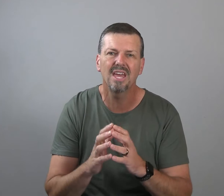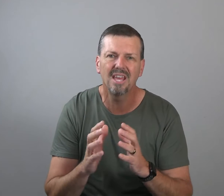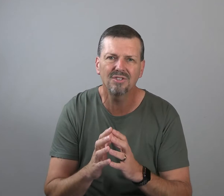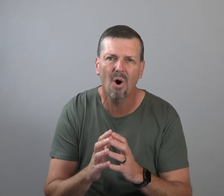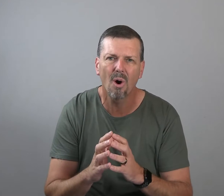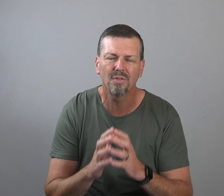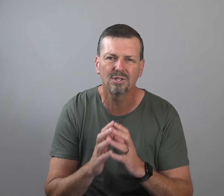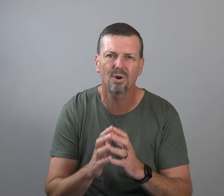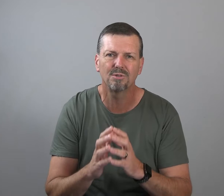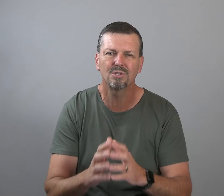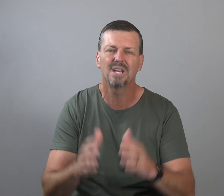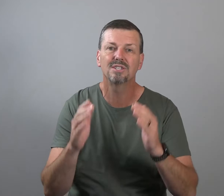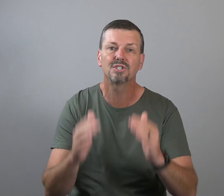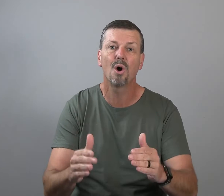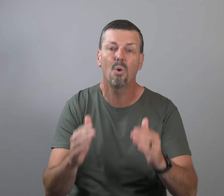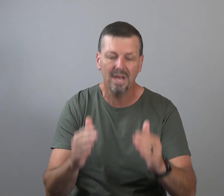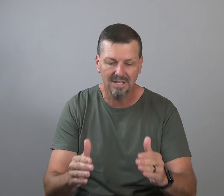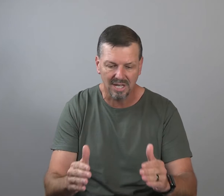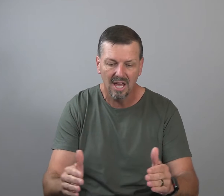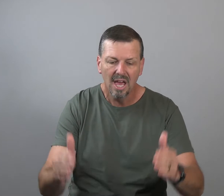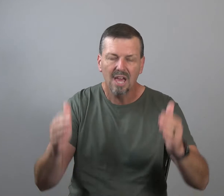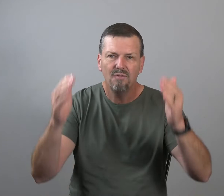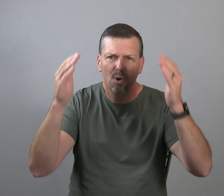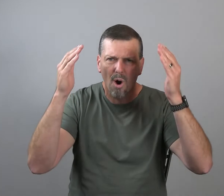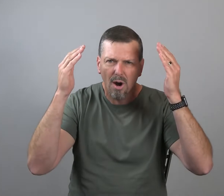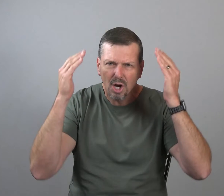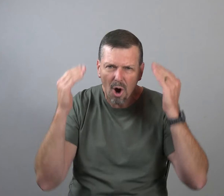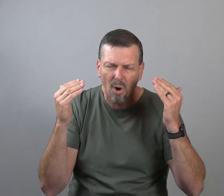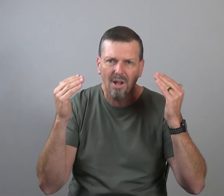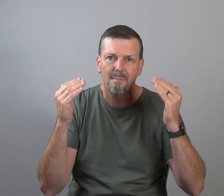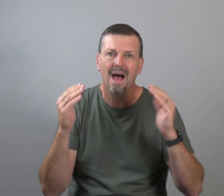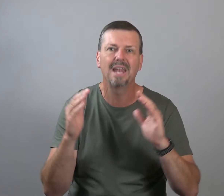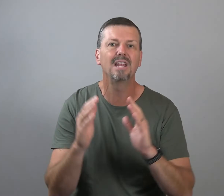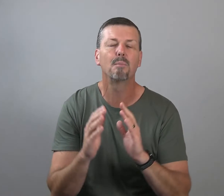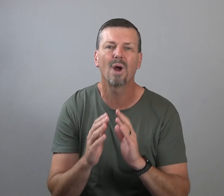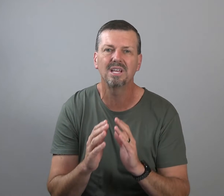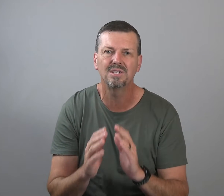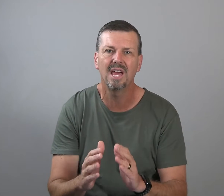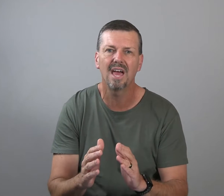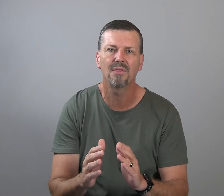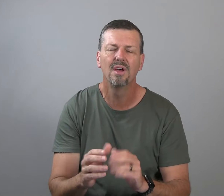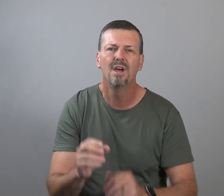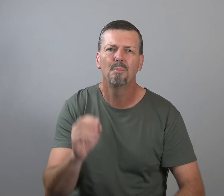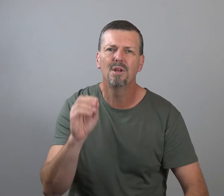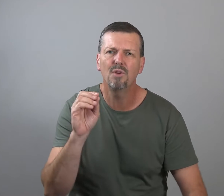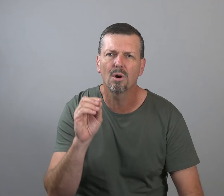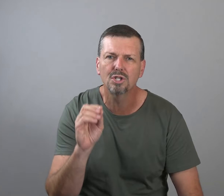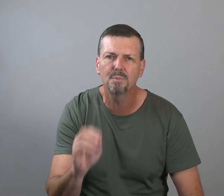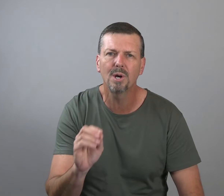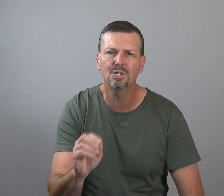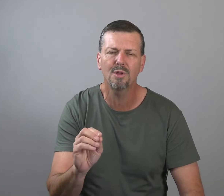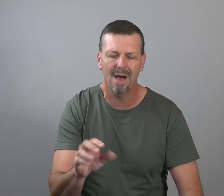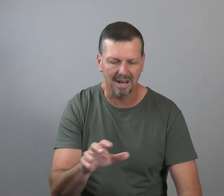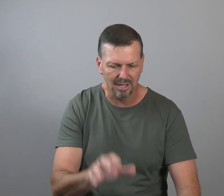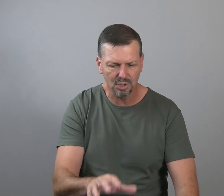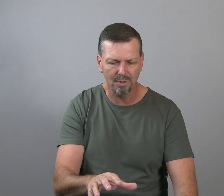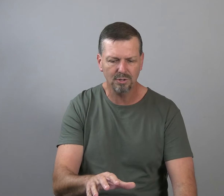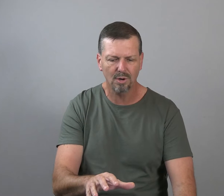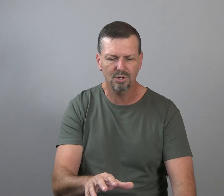in his heart, the Scripture says, so is he. If you are carnally minded, it brings death. But if you are spiritually minded, listen to what the Scripture